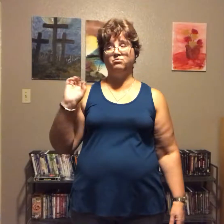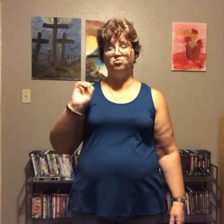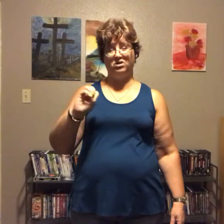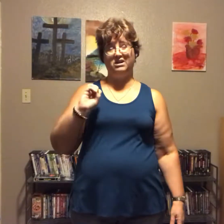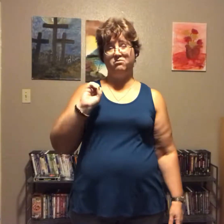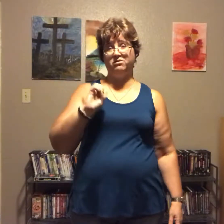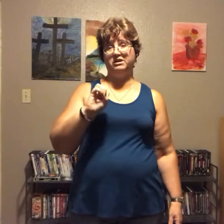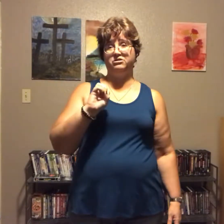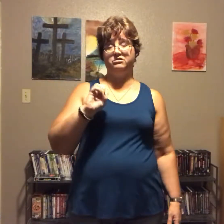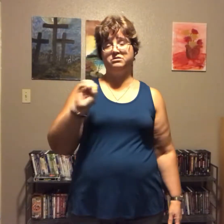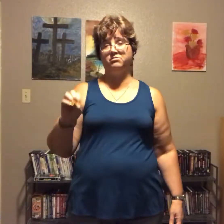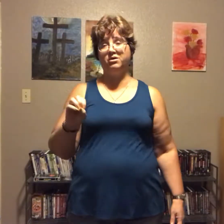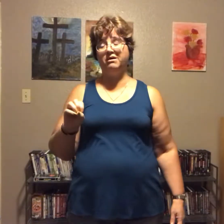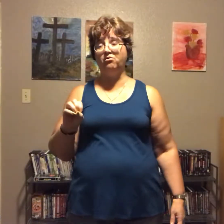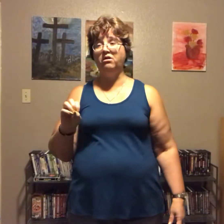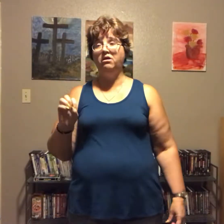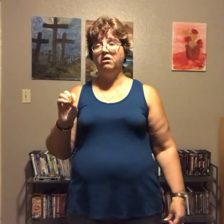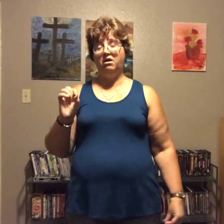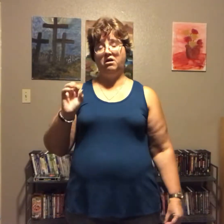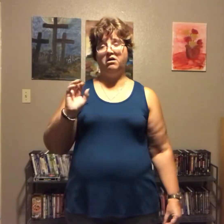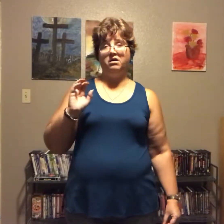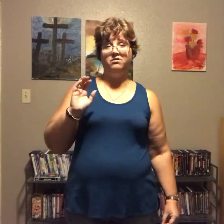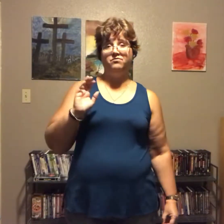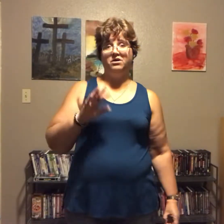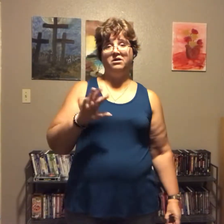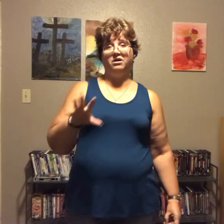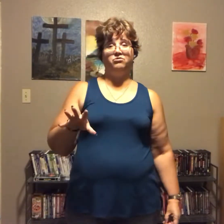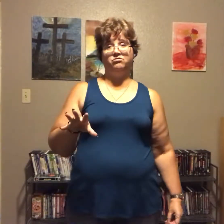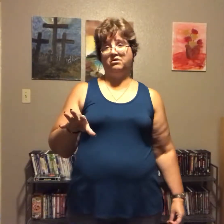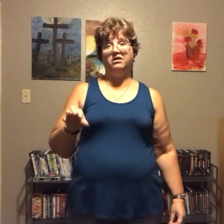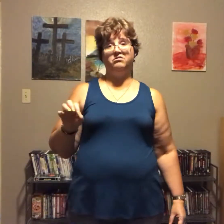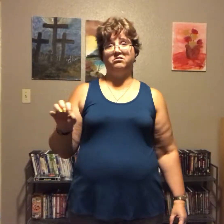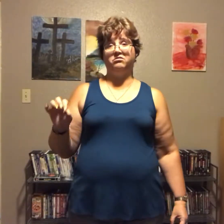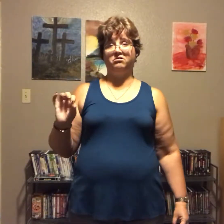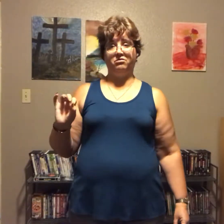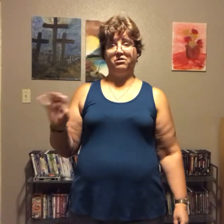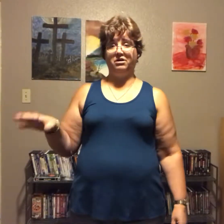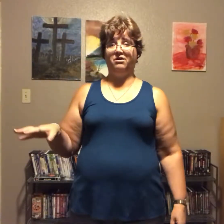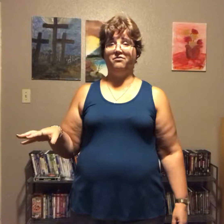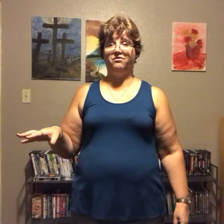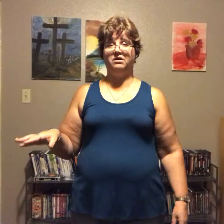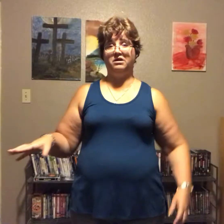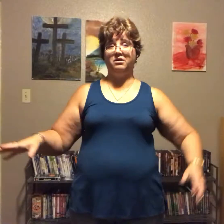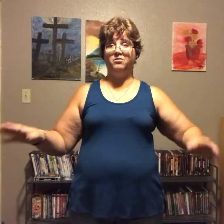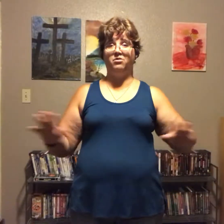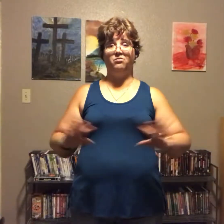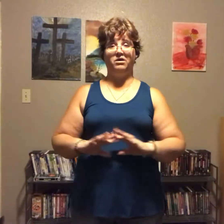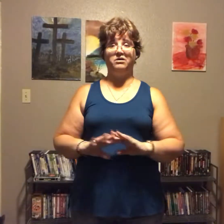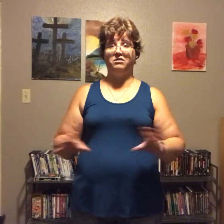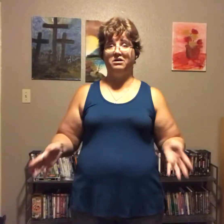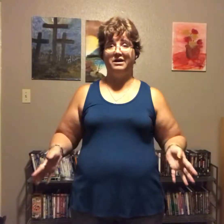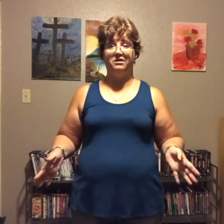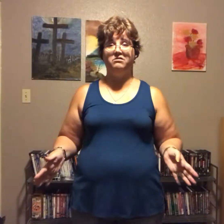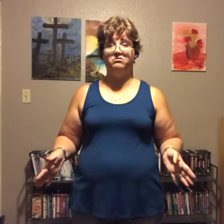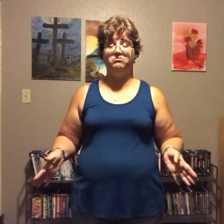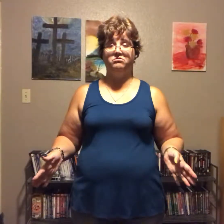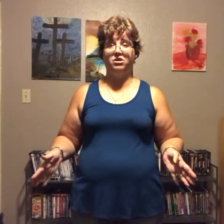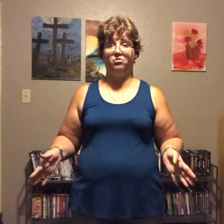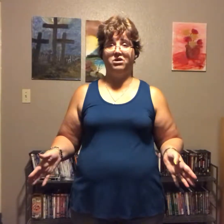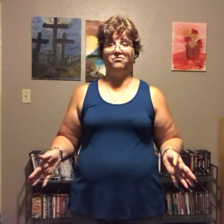I'm really wanting to tomorrow I have not exercised long enough I'm not wanting to let it go any